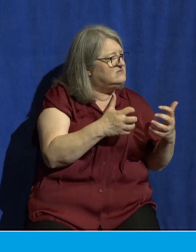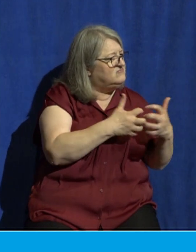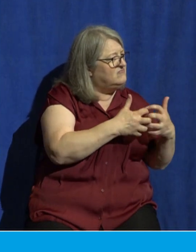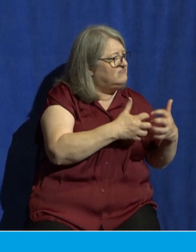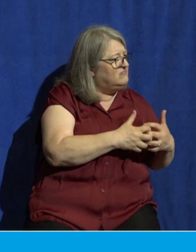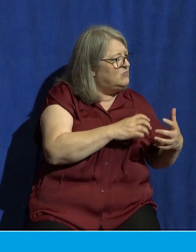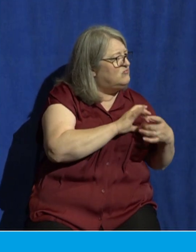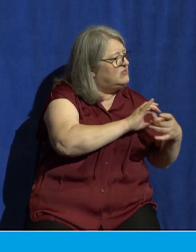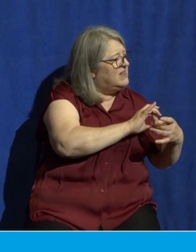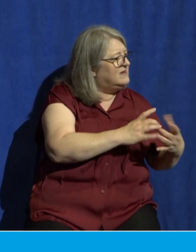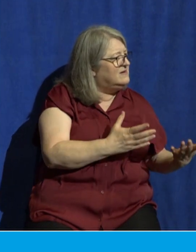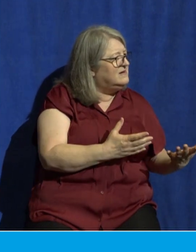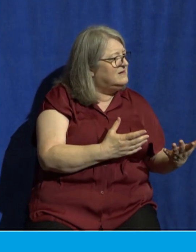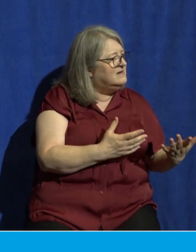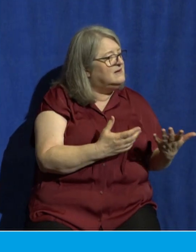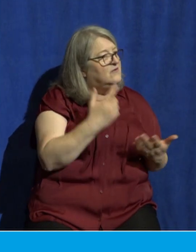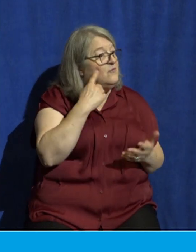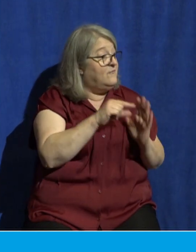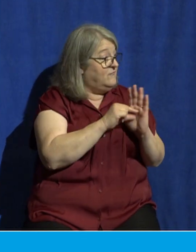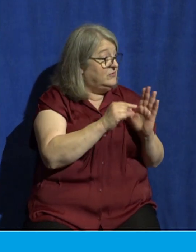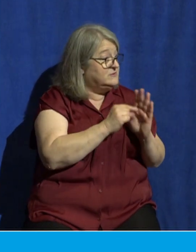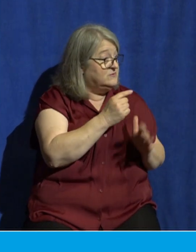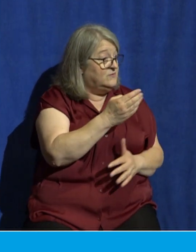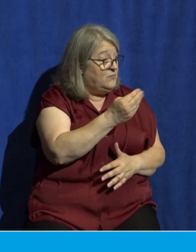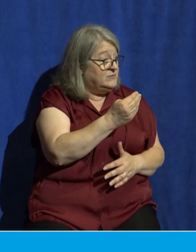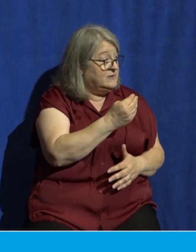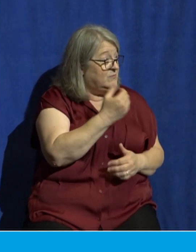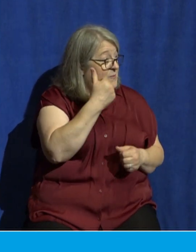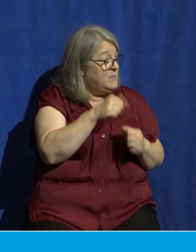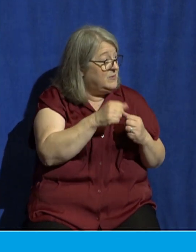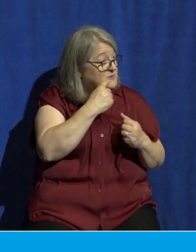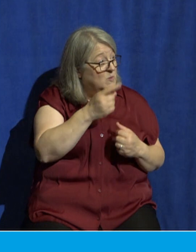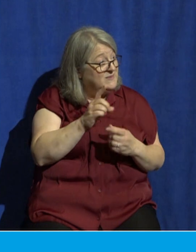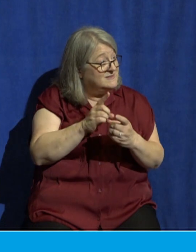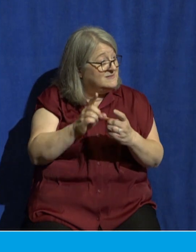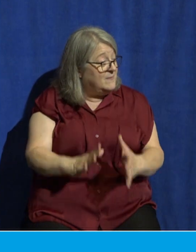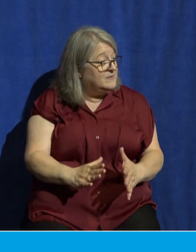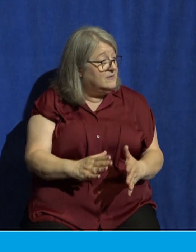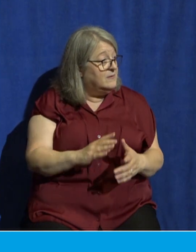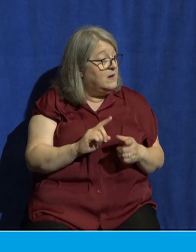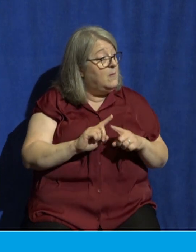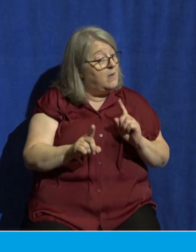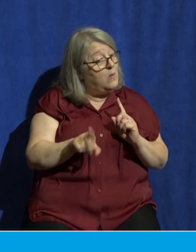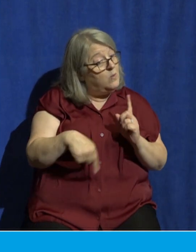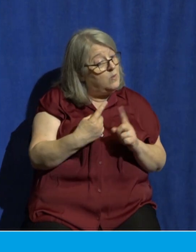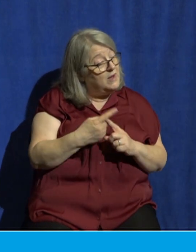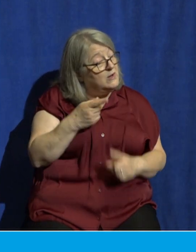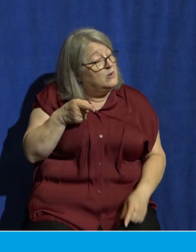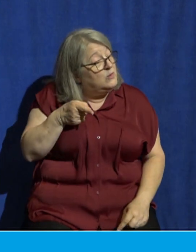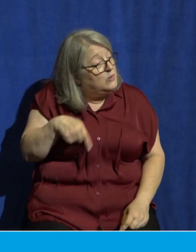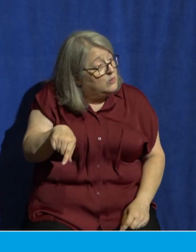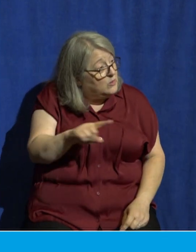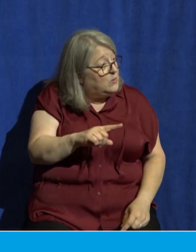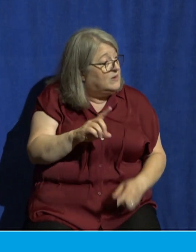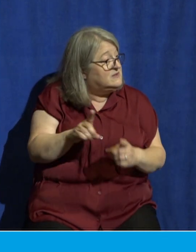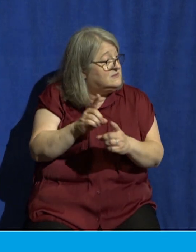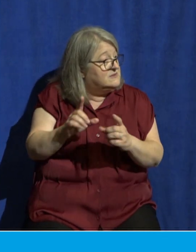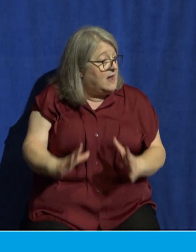example, in verse 14, Jesus says to the disciples, but when you, disciples, when you